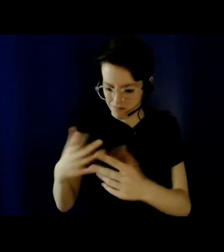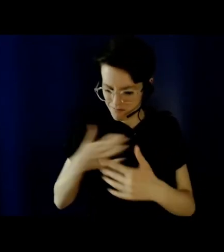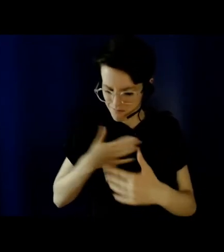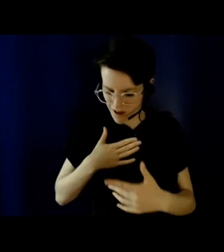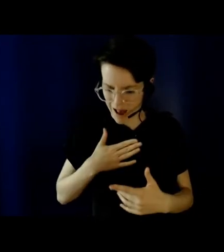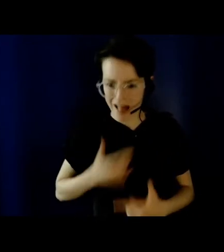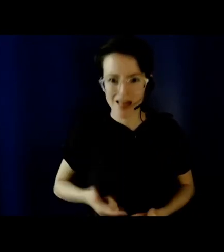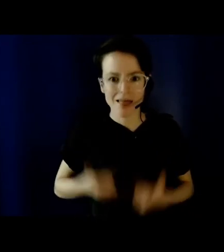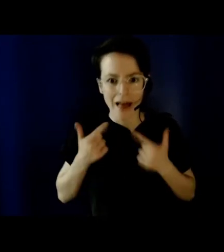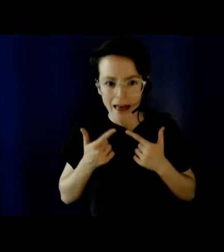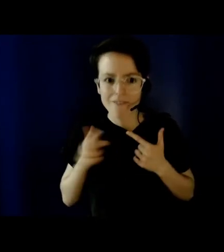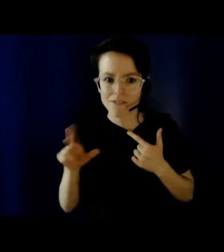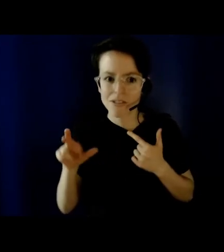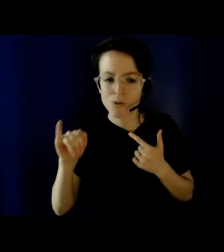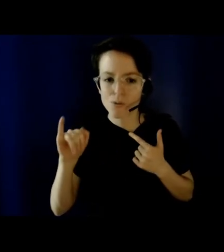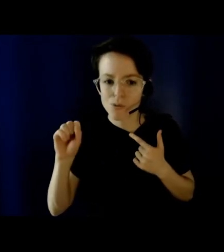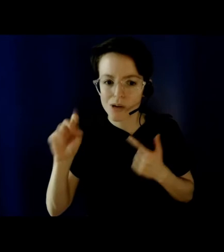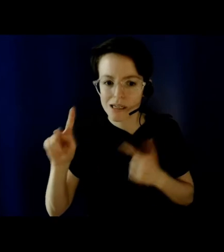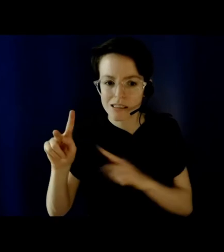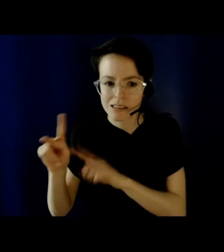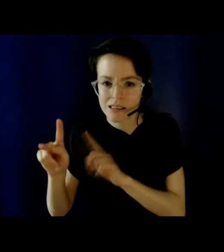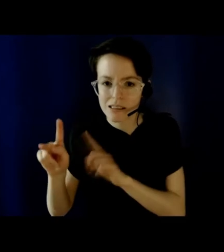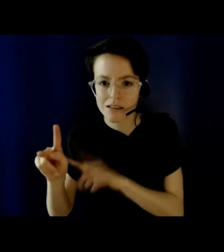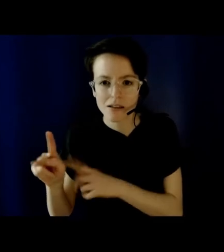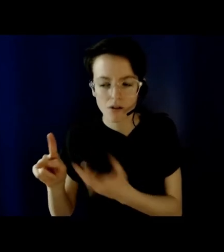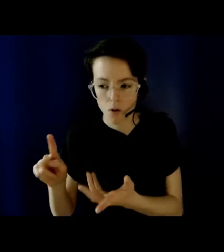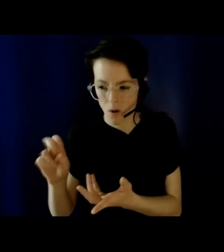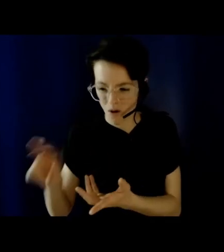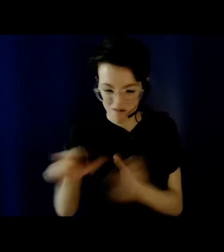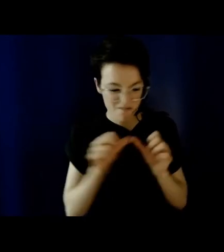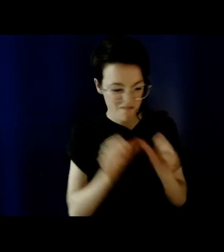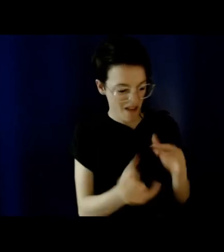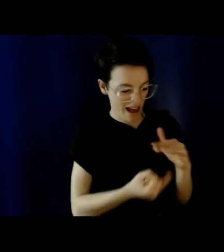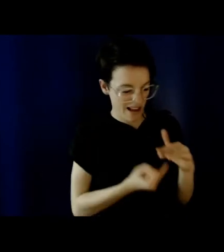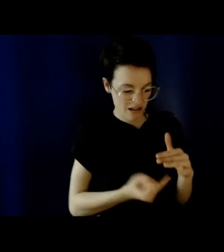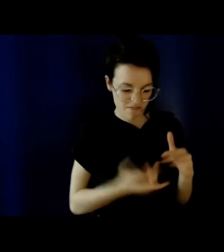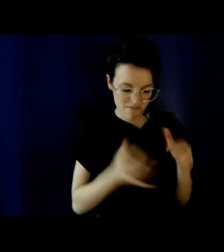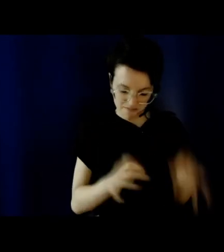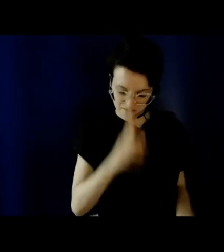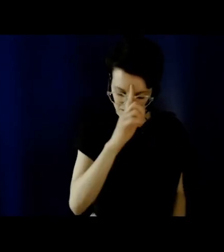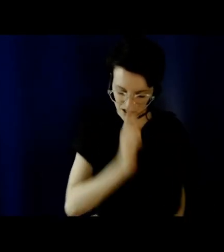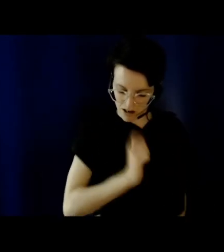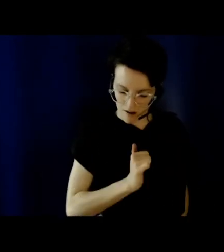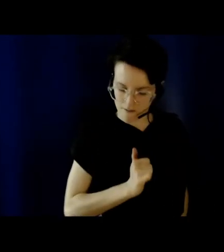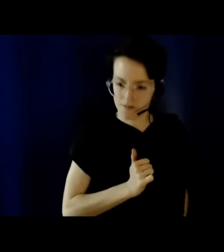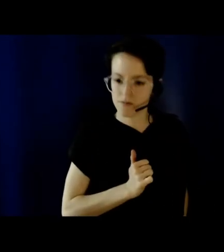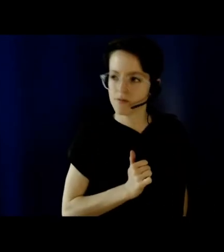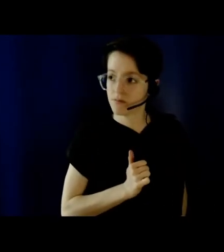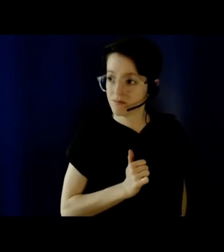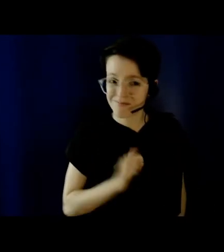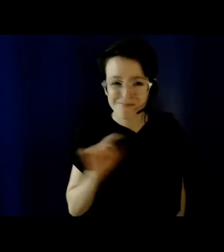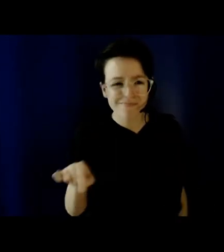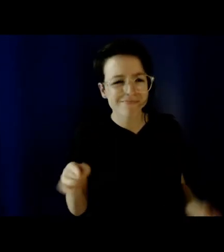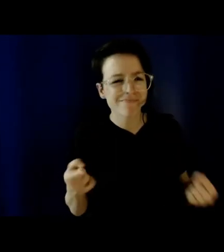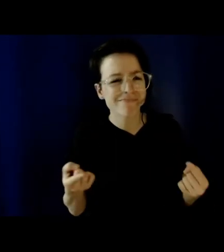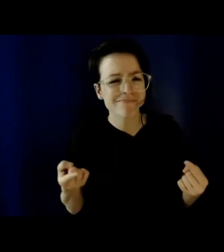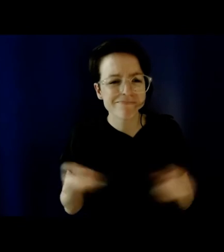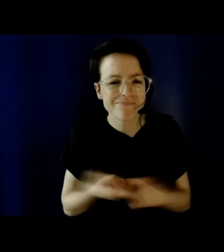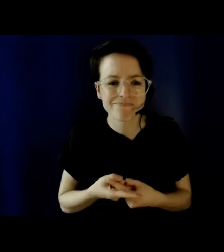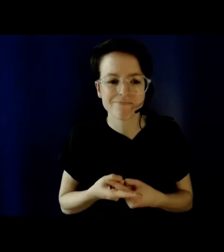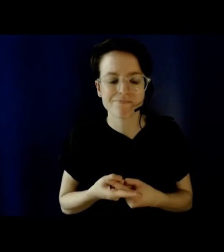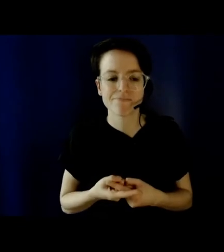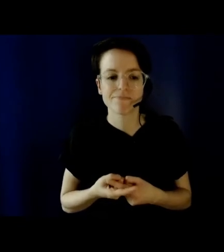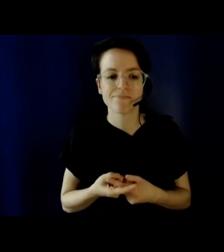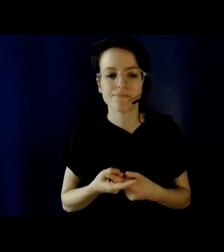when we talk about the return and the concerns that many of us have, it's in a much broader context of not